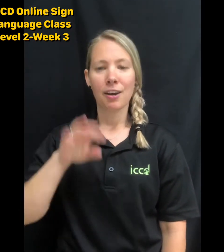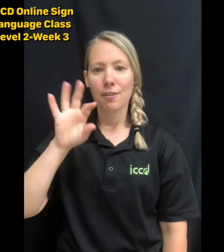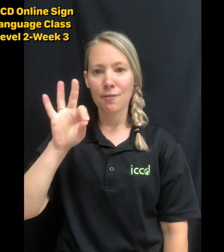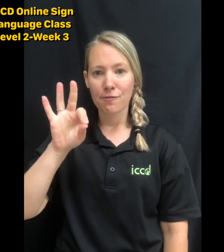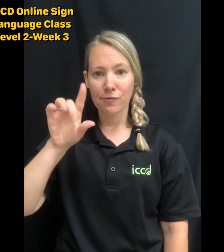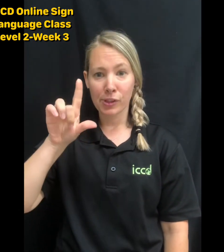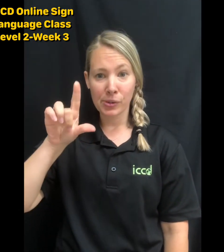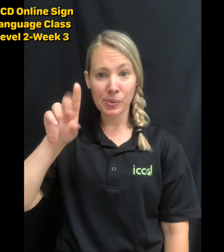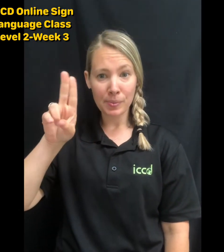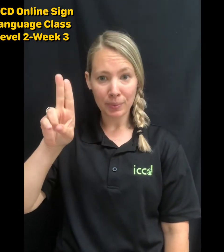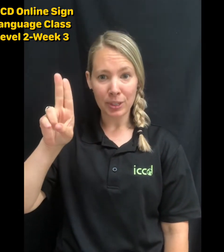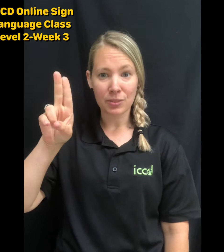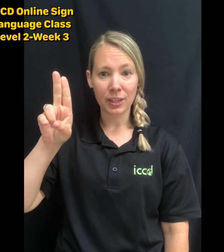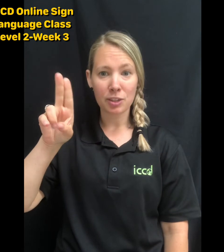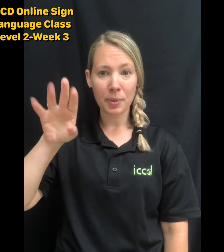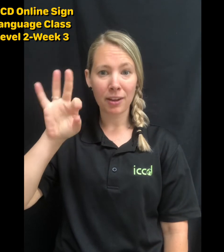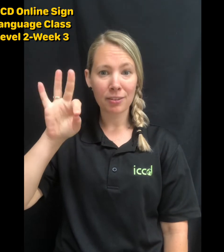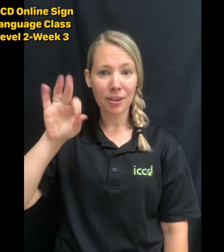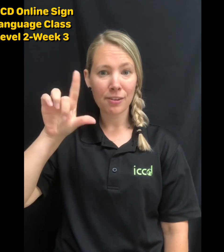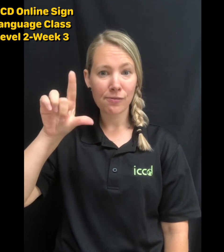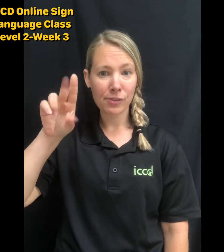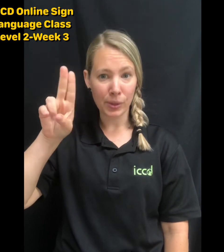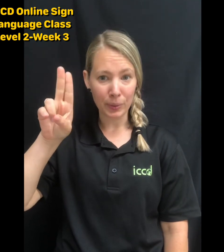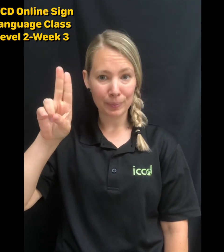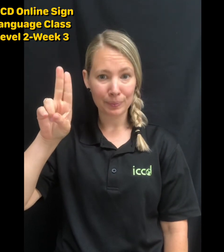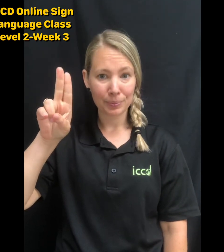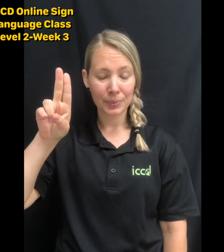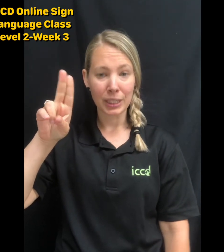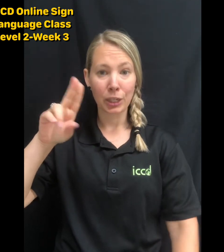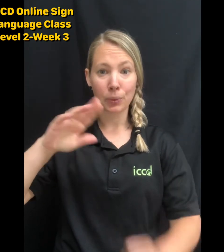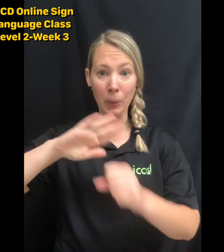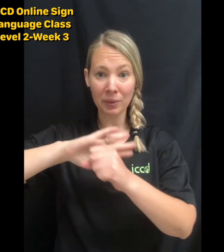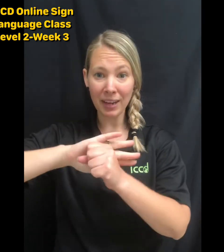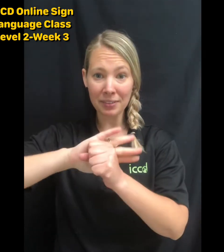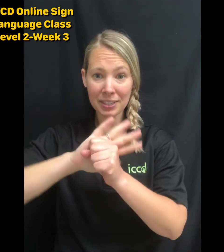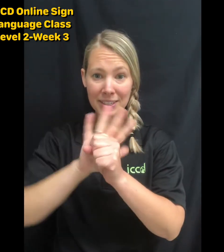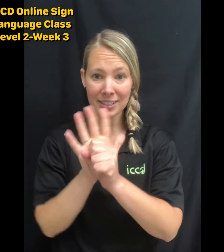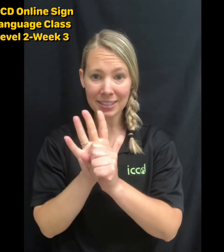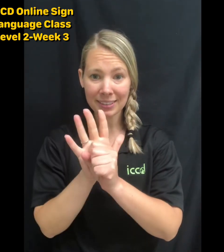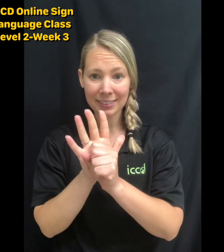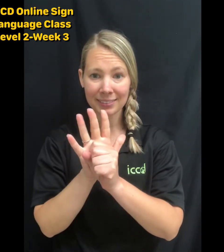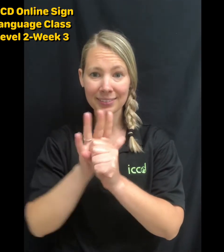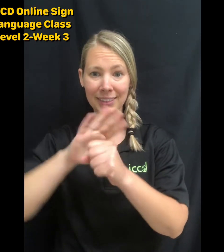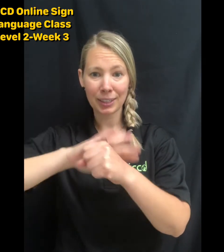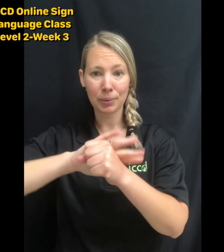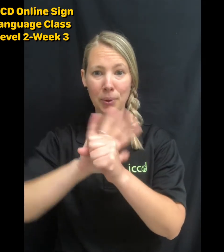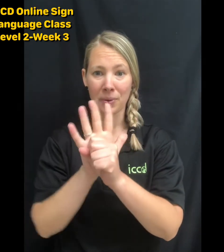Flu. We just fingerspell. Flu. Coronavirus. Coronavirus.